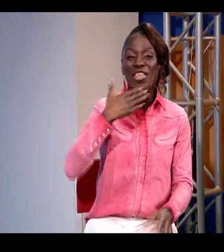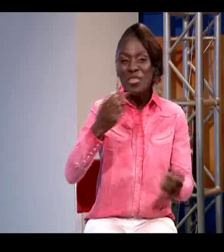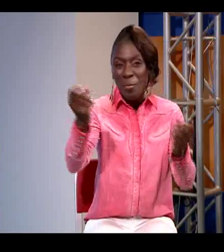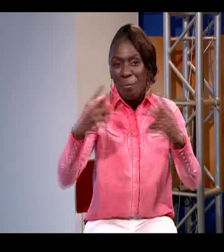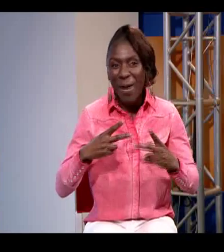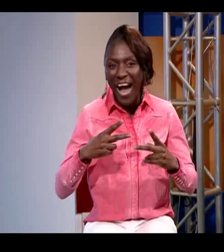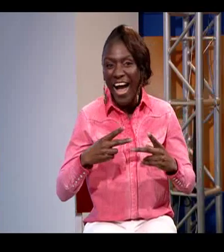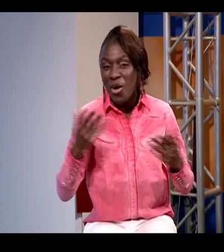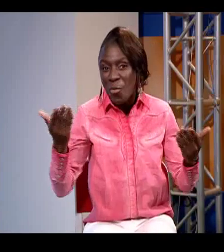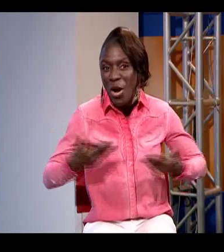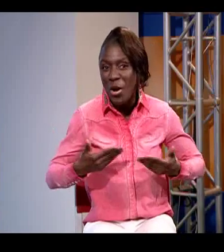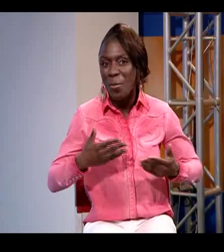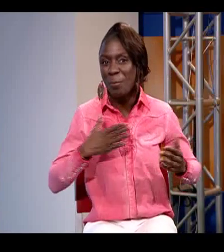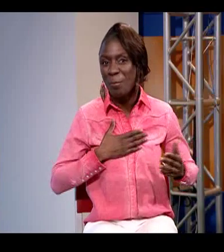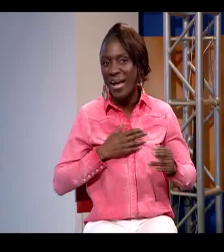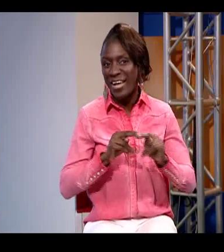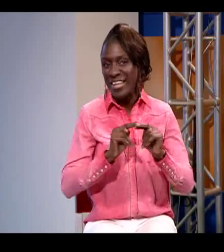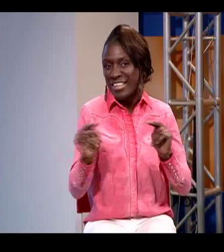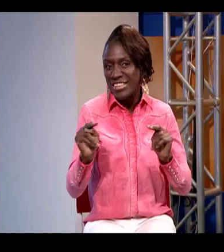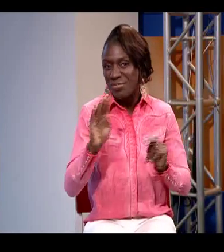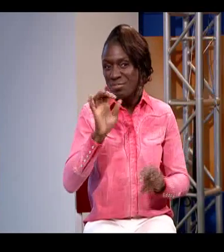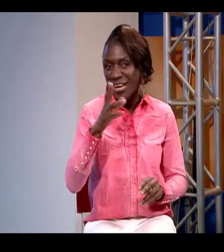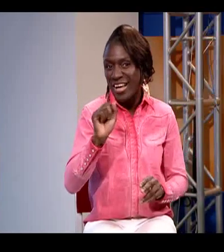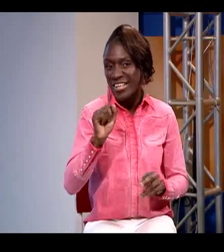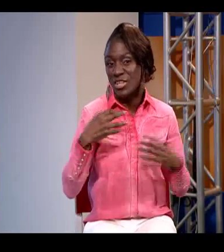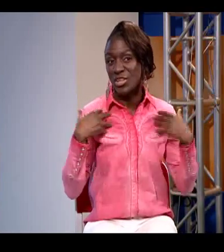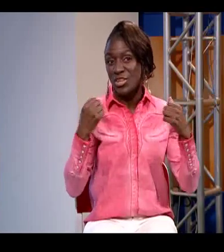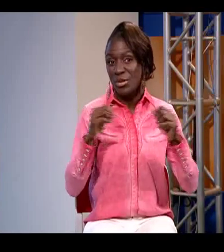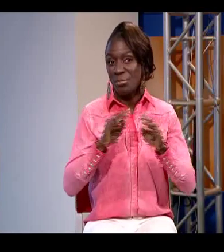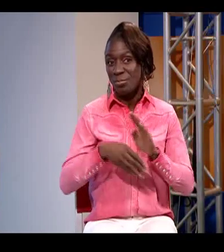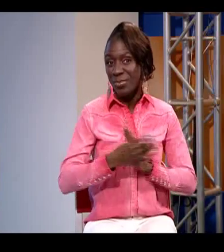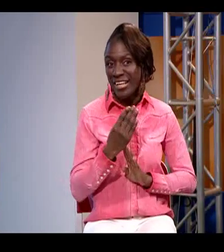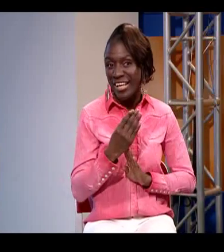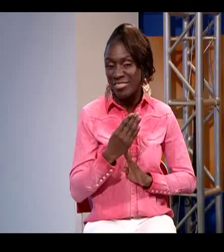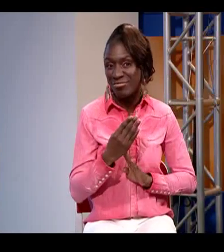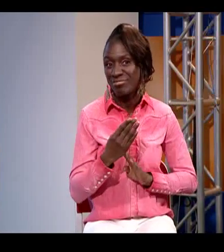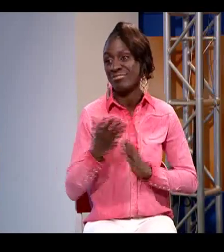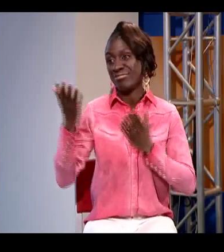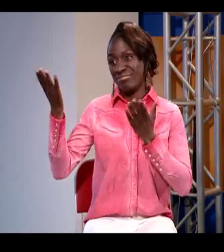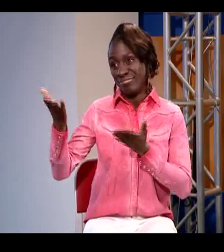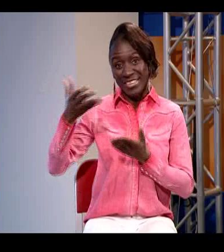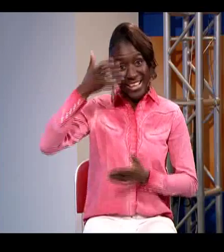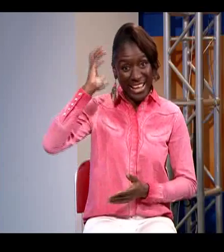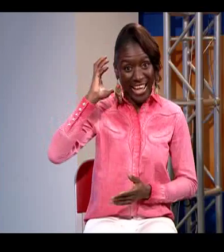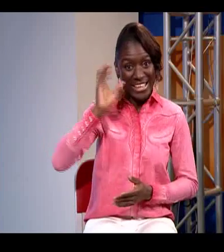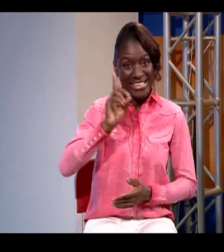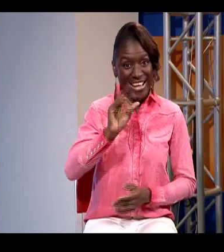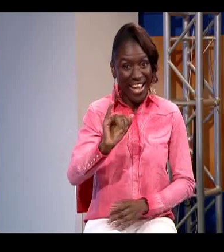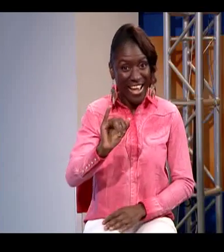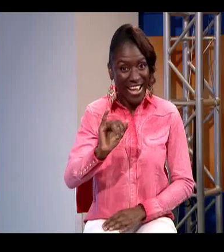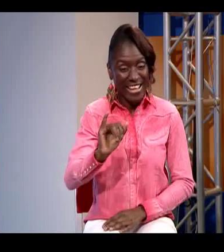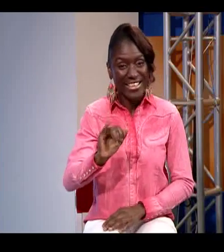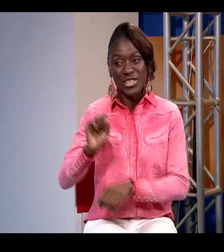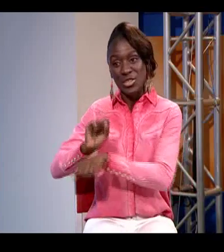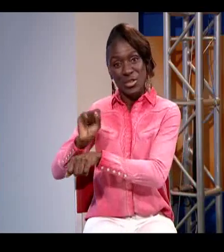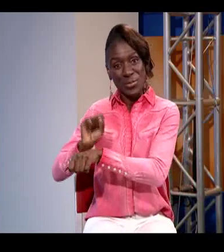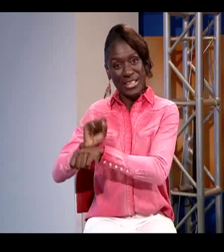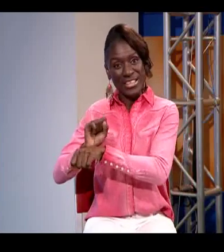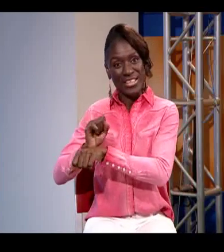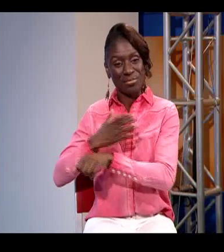hi everyone thanks for coming back with us again i am natasha backus here with courage backus we have janice our deaf interpreter